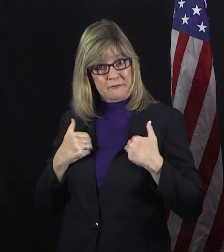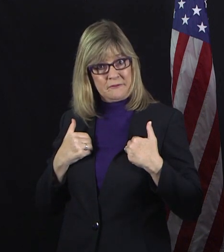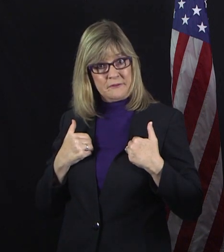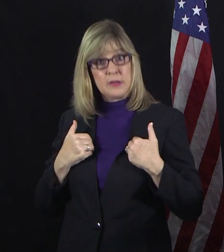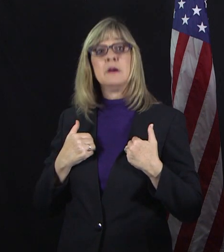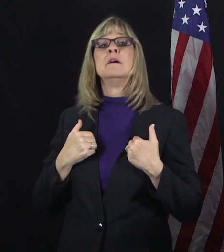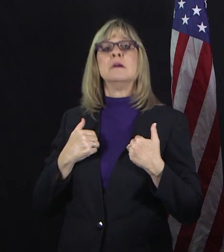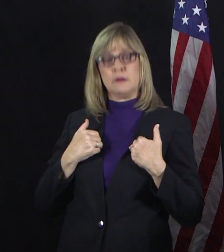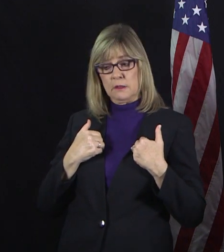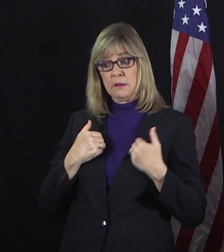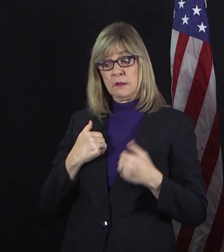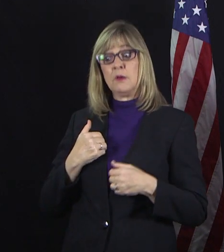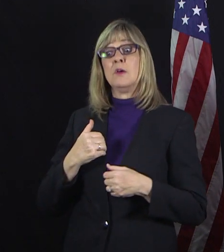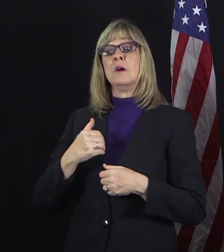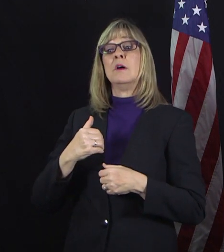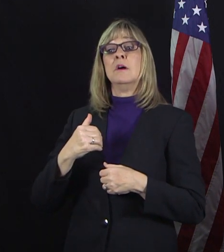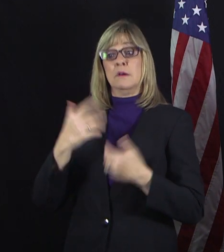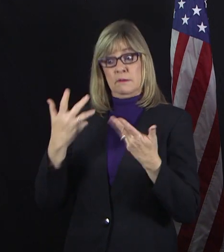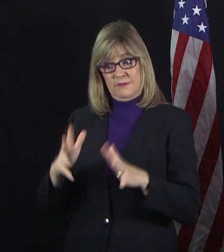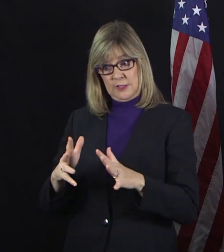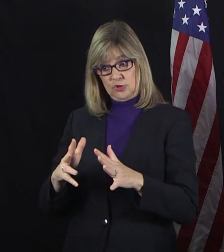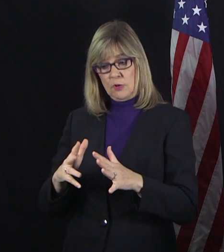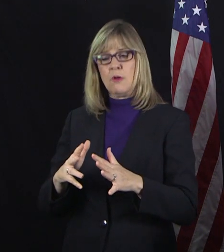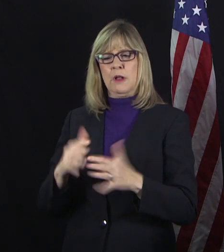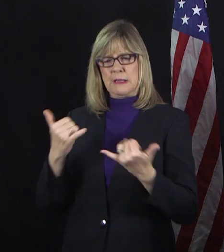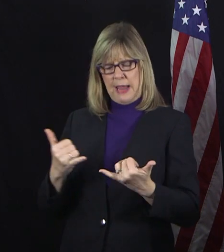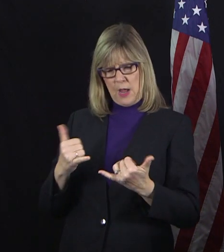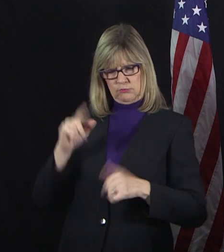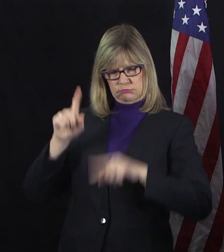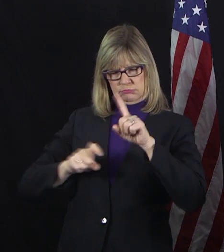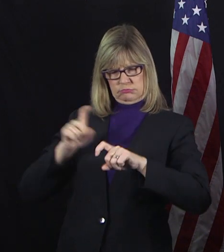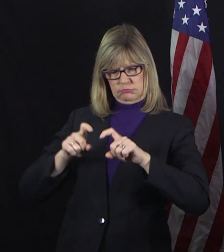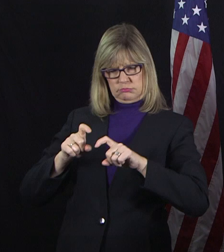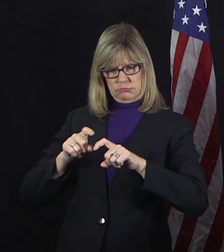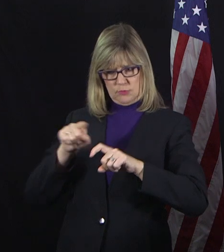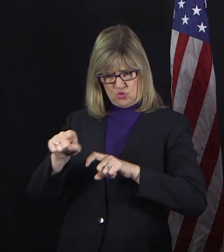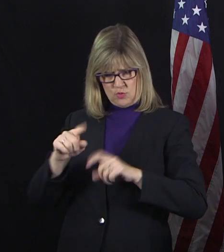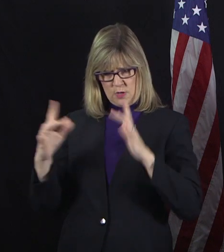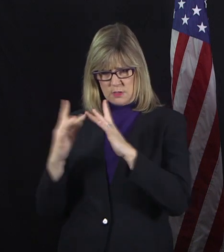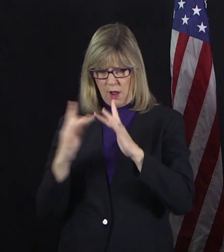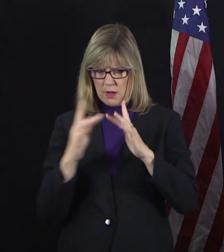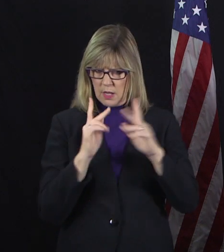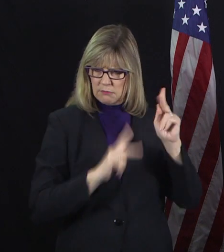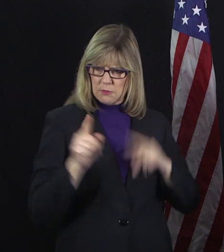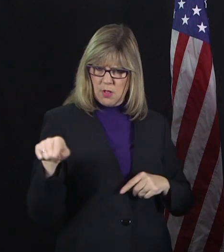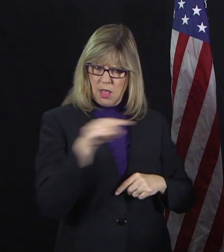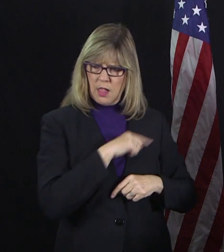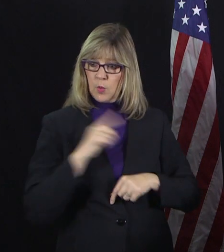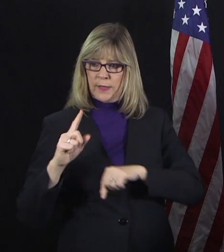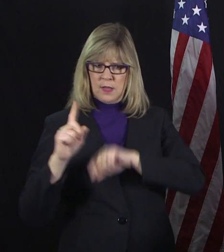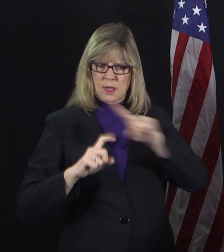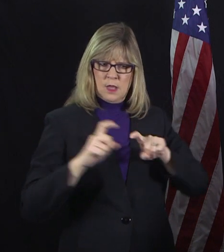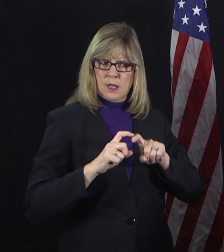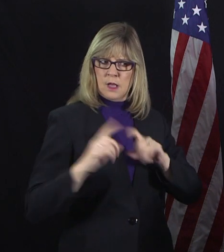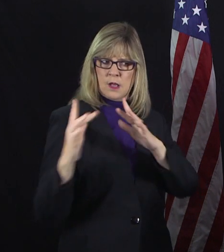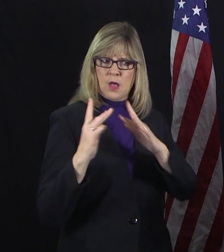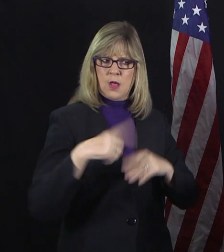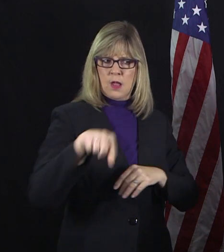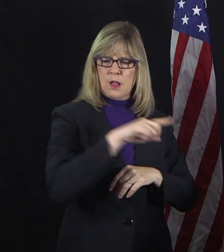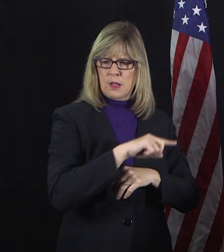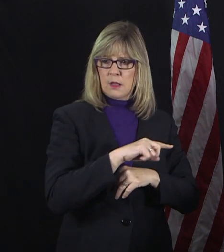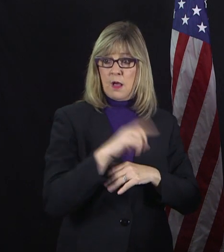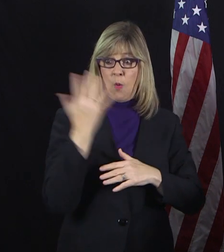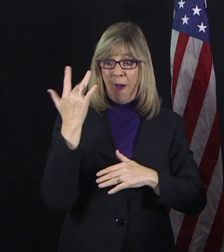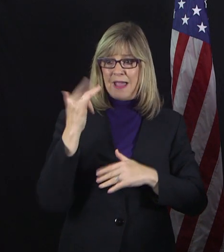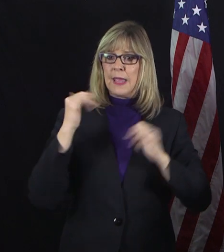and talking with all the people that they had contact with so that we can limit the spread of the virus. And so what's happened it was